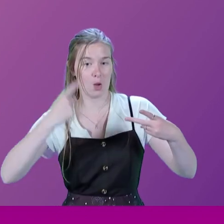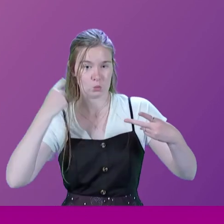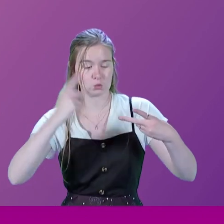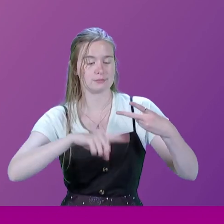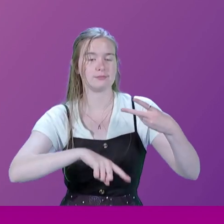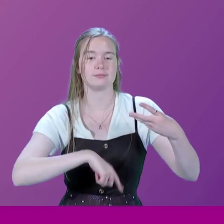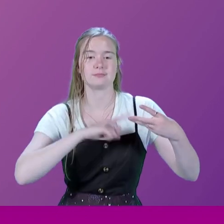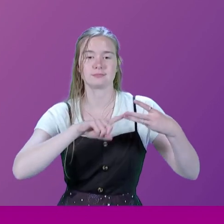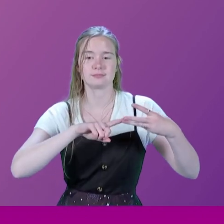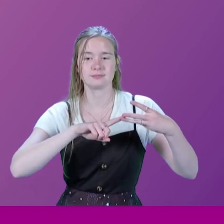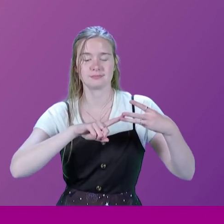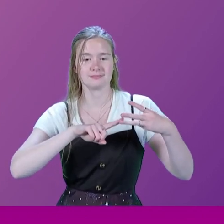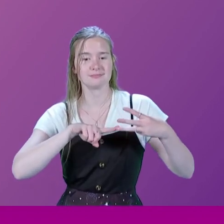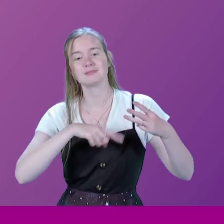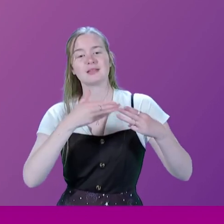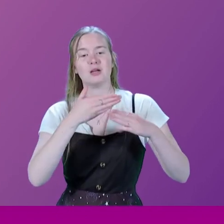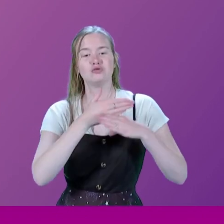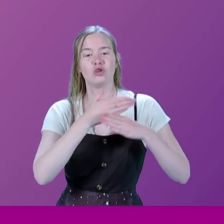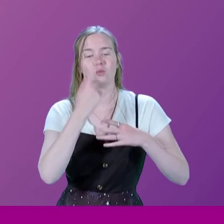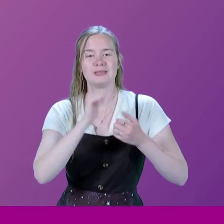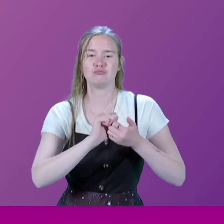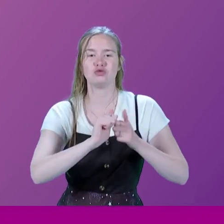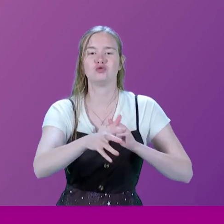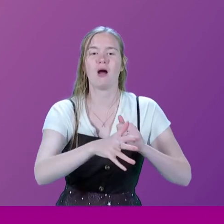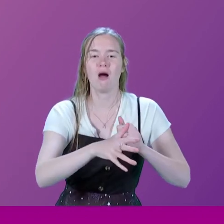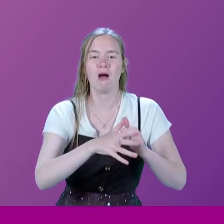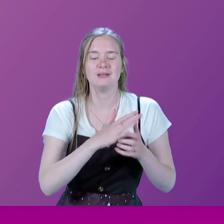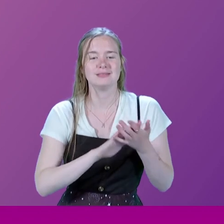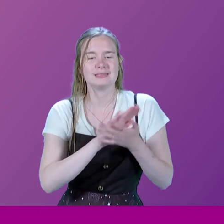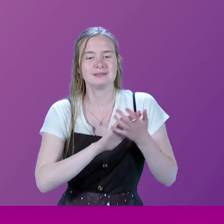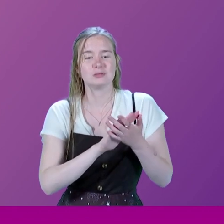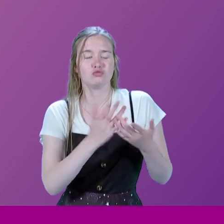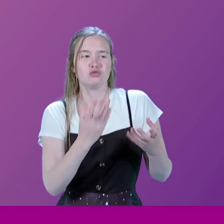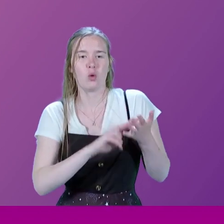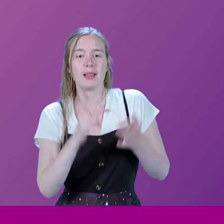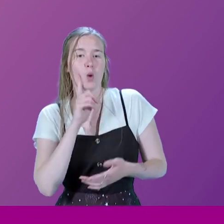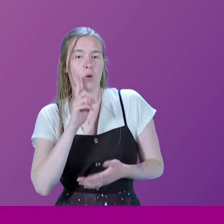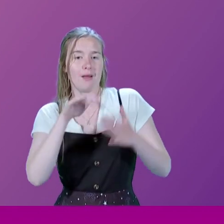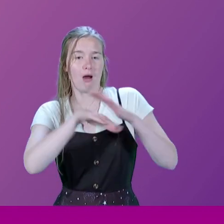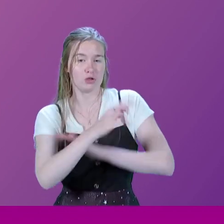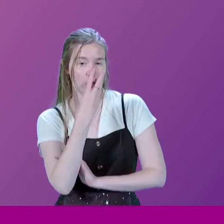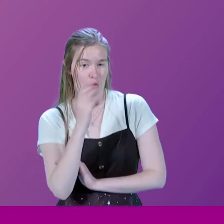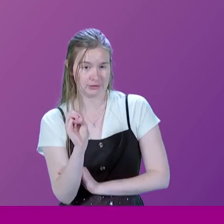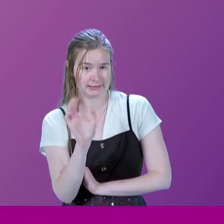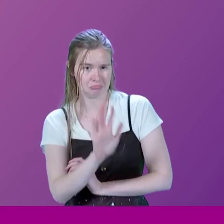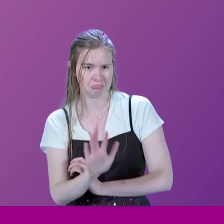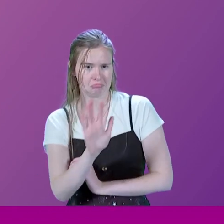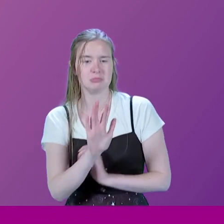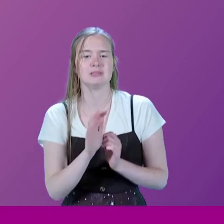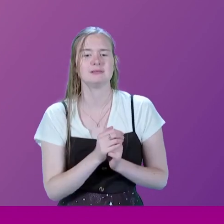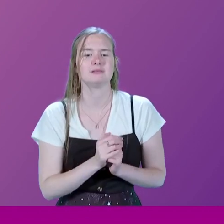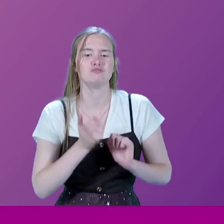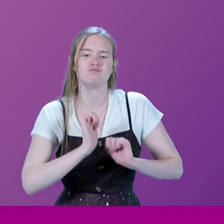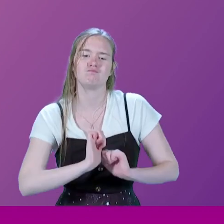We have a job which we normally call producer, which tends to be a woman under the age of 30, who